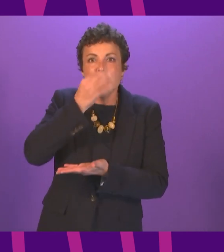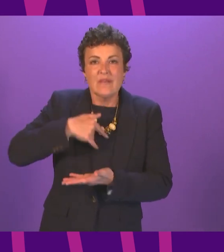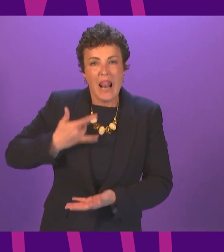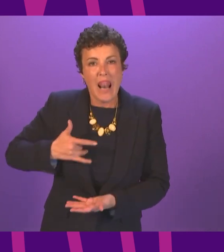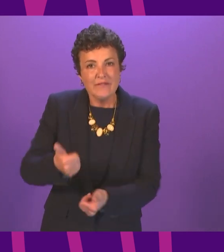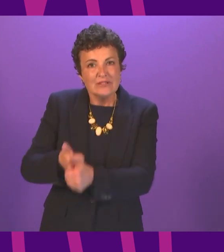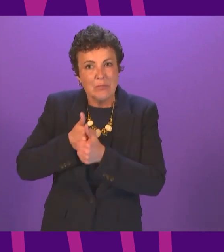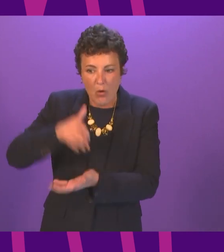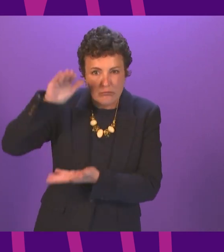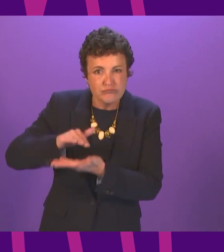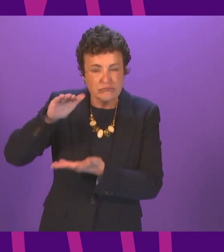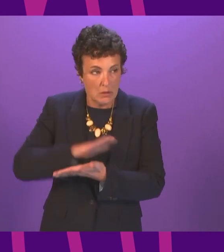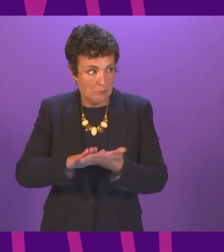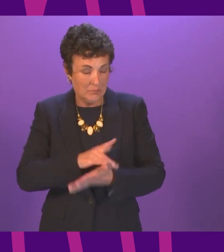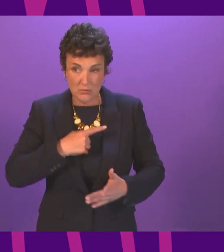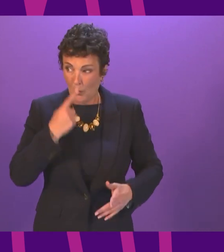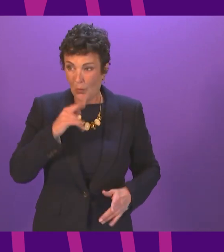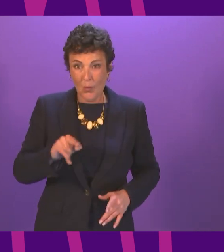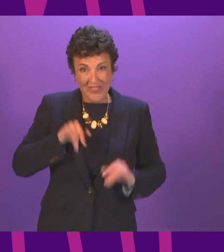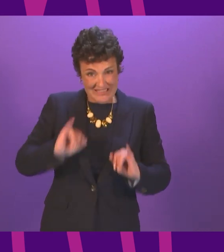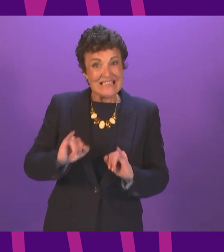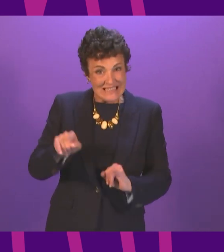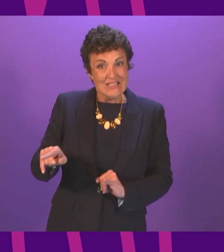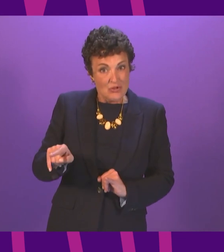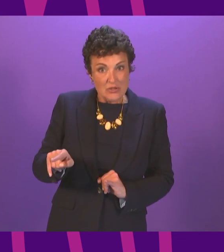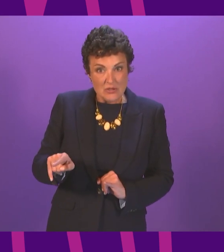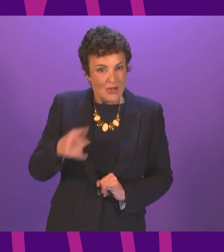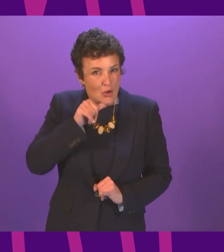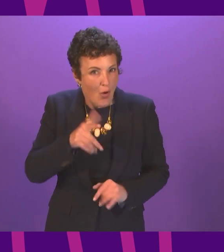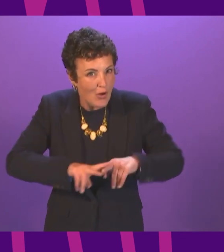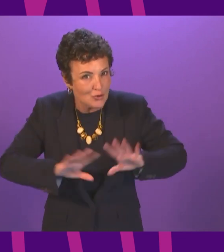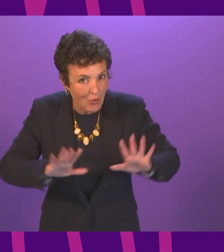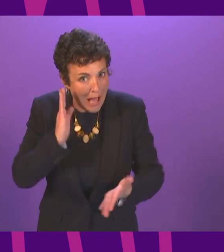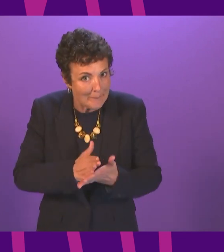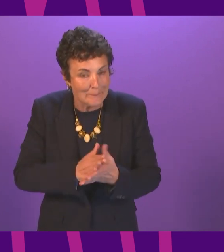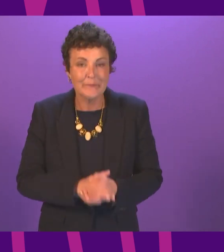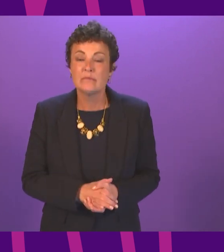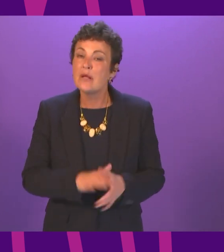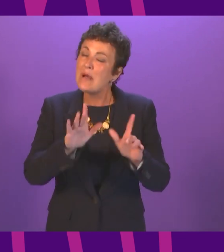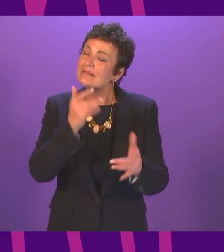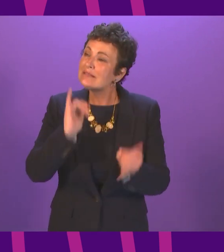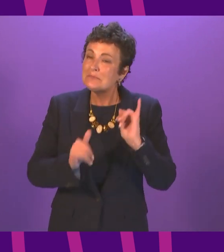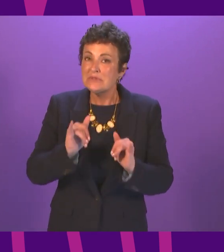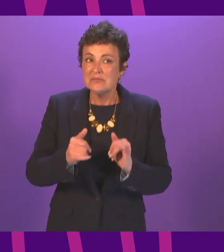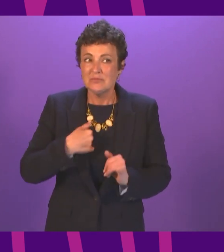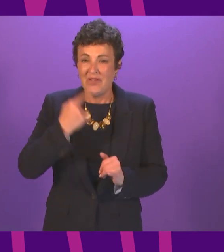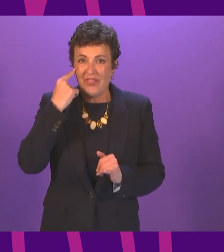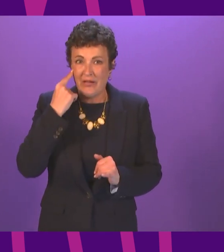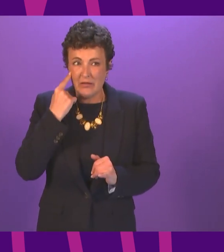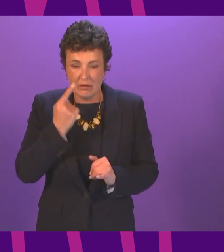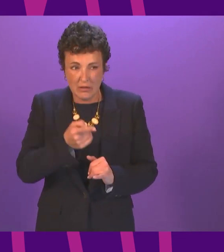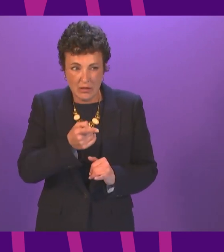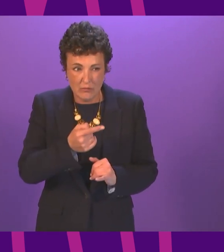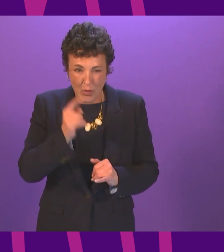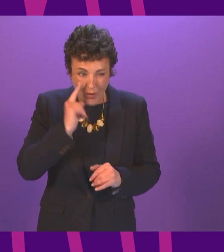each and every one of us must continue to take this and what is particularly hard to come to terms with is the scale of death